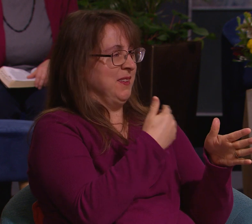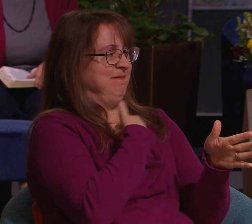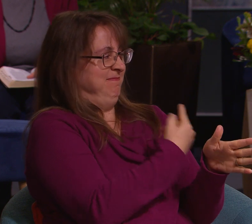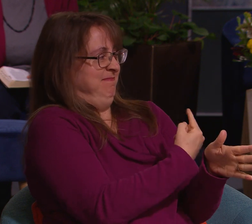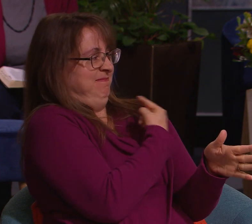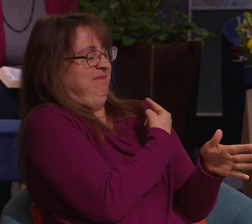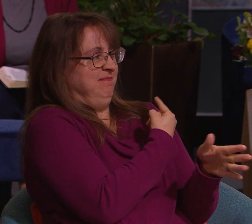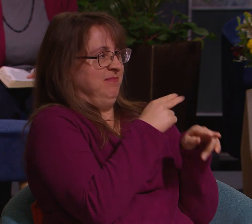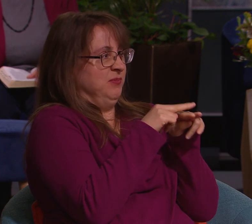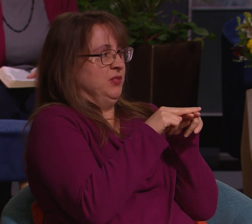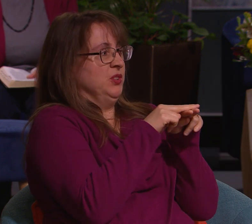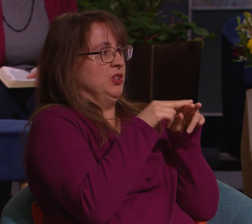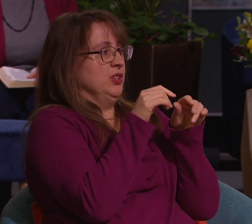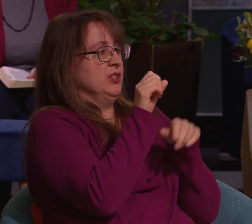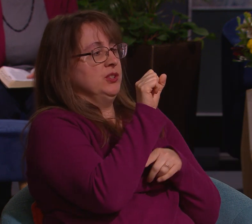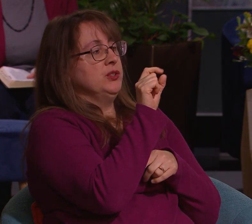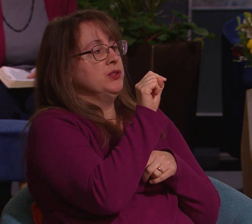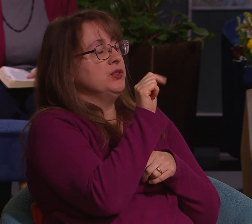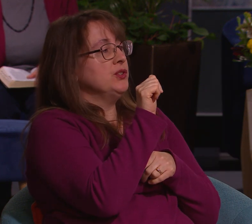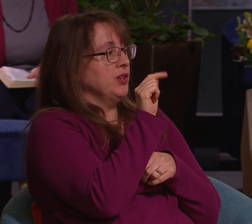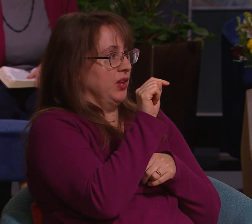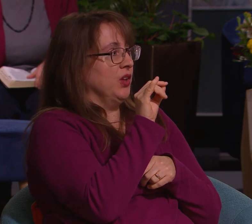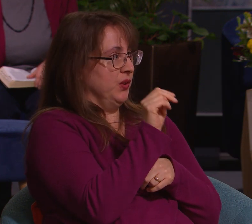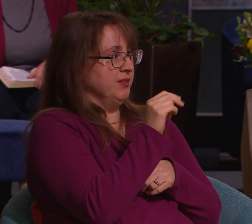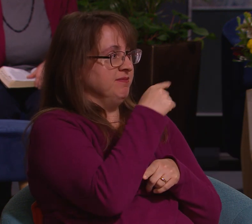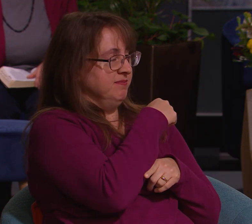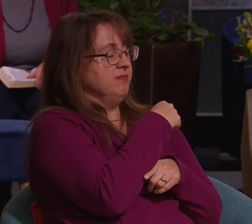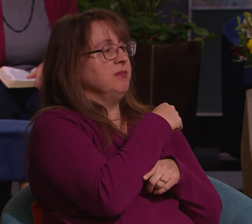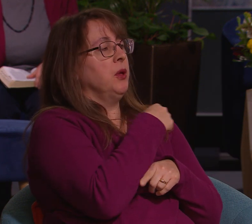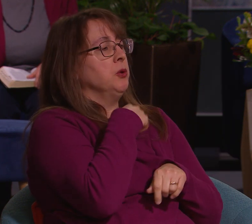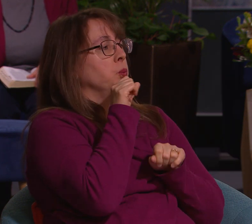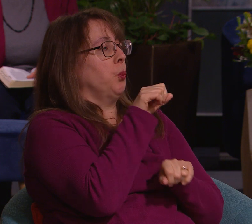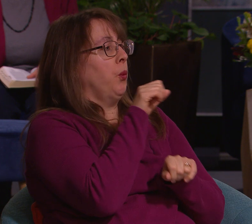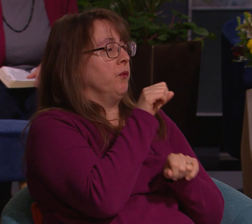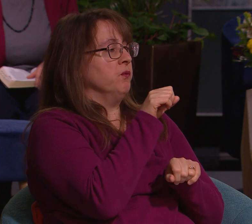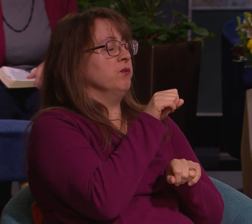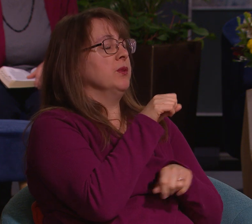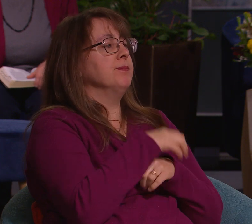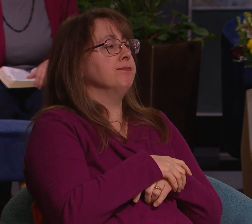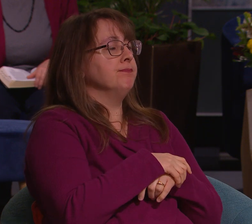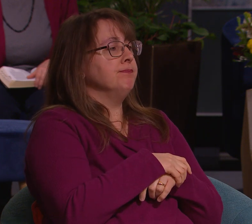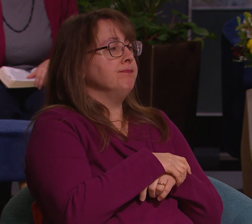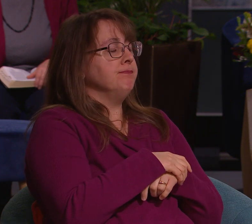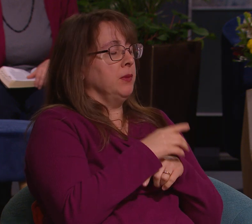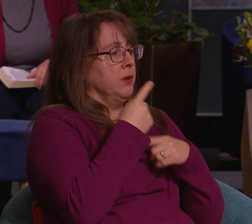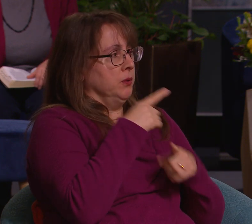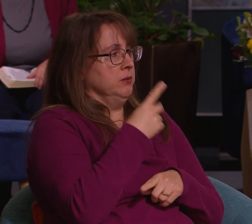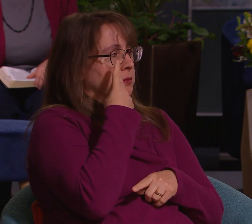and there was a train, a train station nearby, and as we were driving there